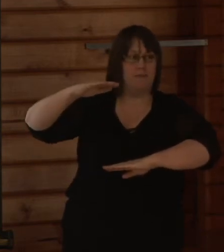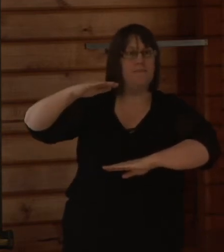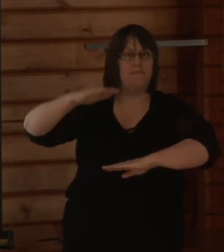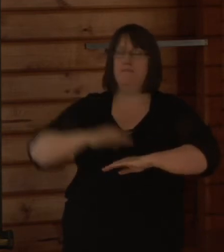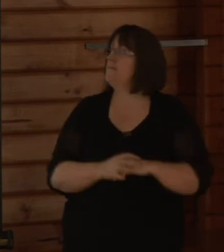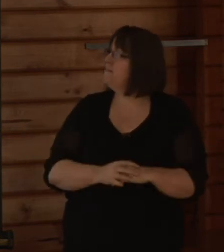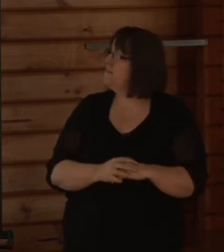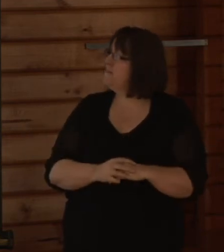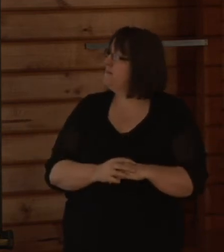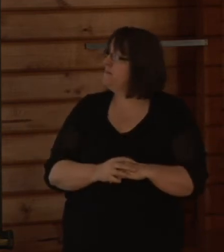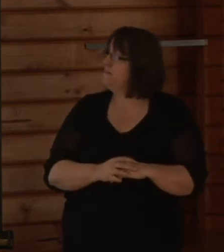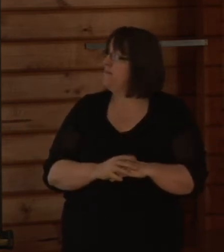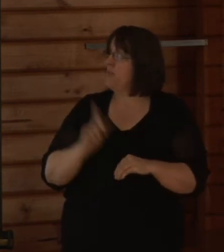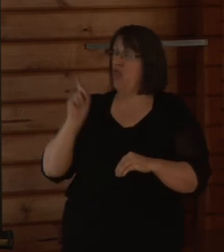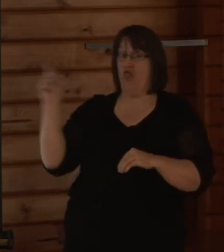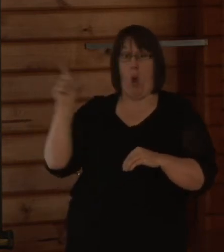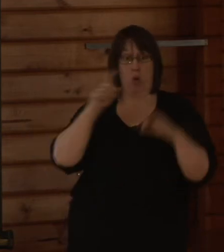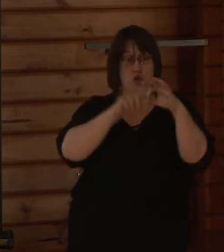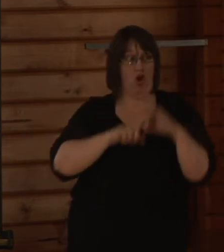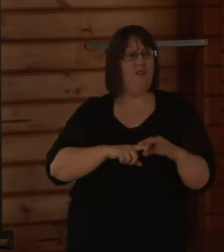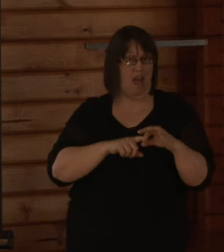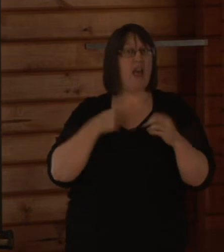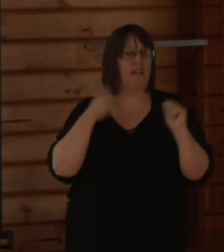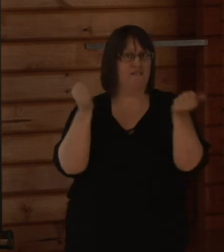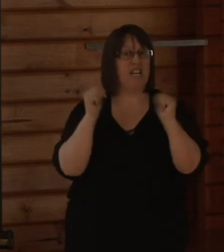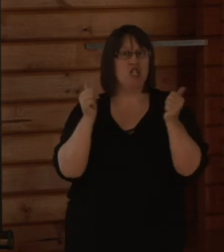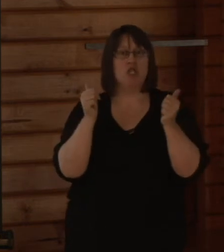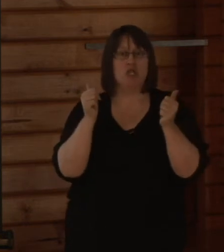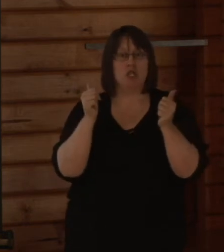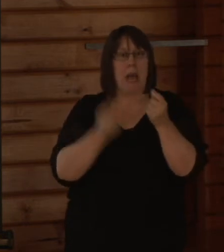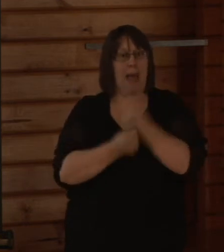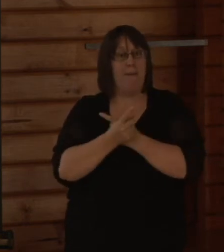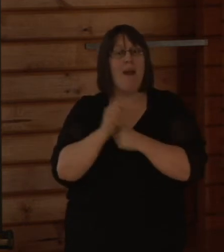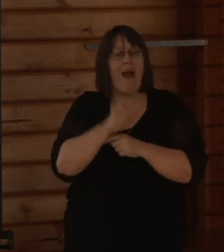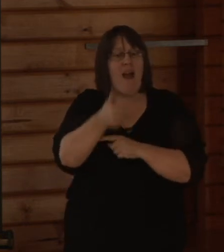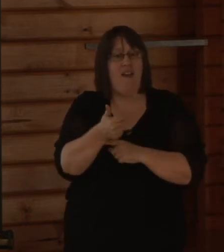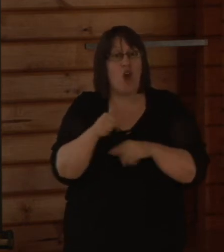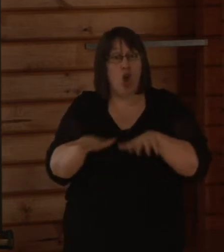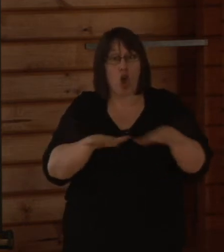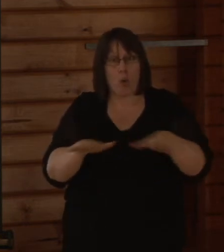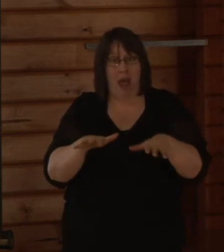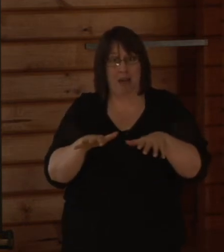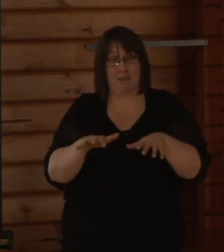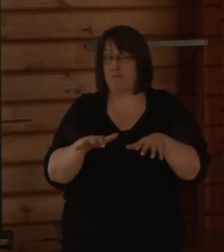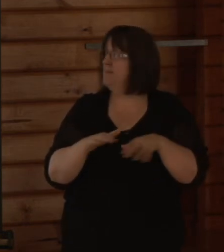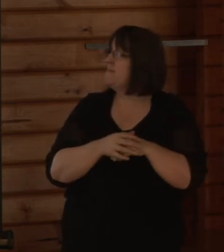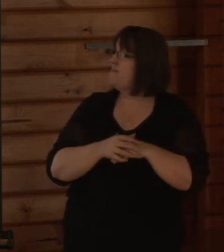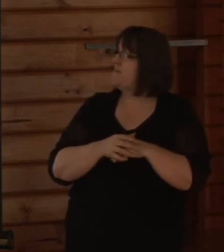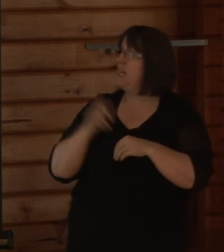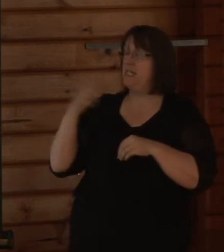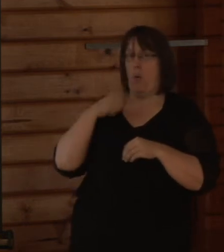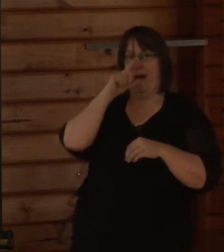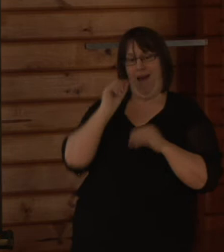These LIDAR surveys were flown after each of the major earthquakes and we